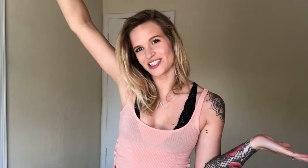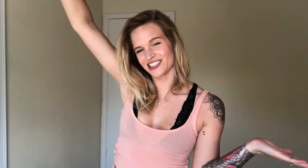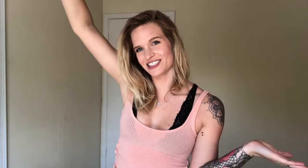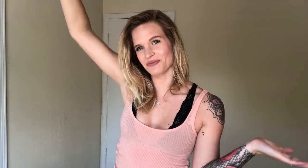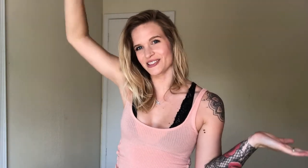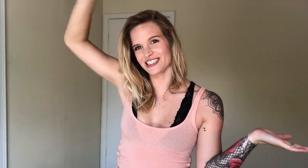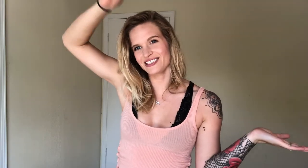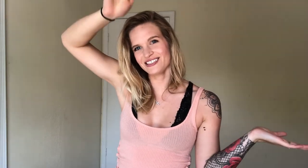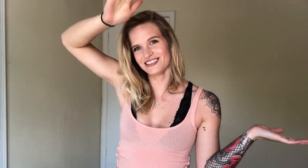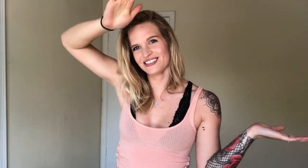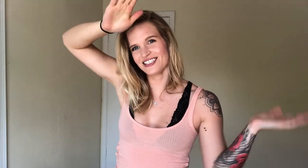learned something.